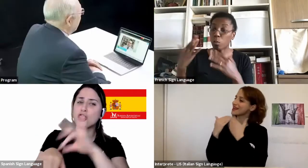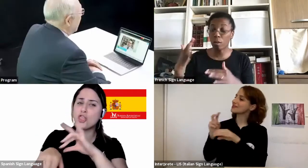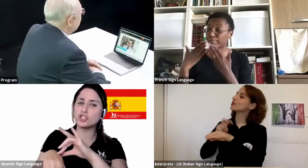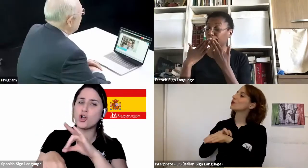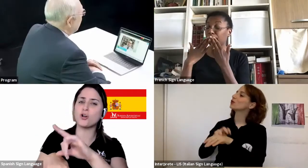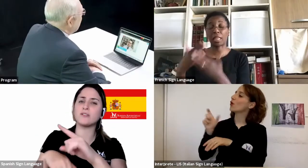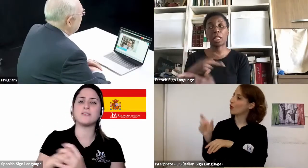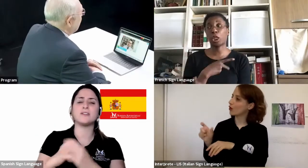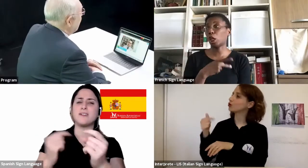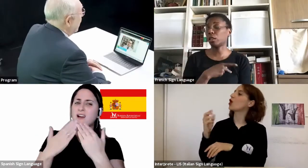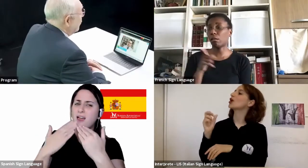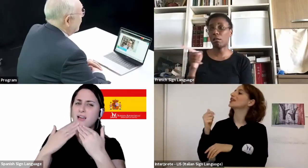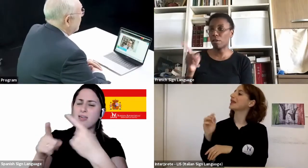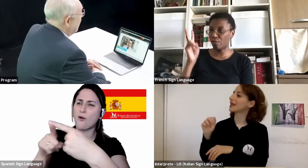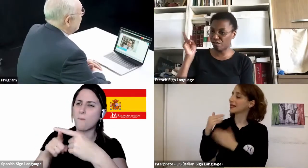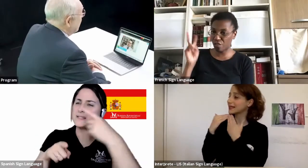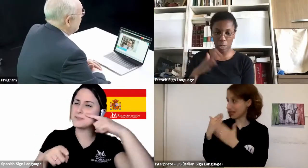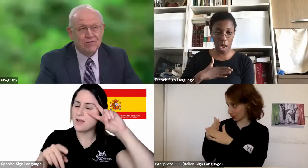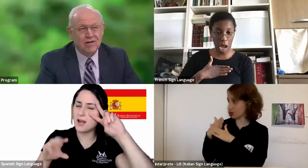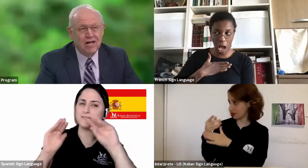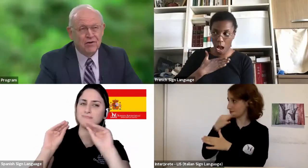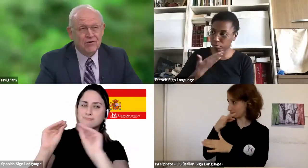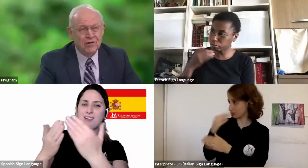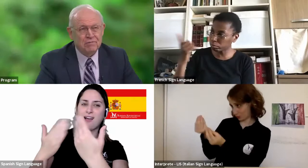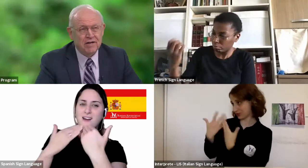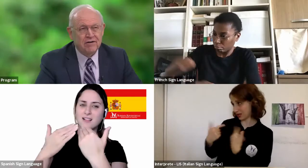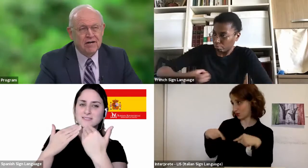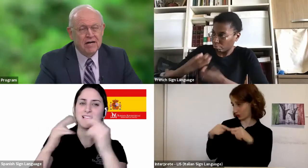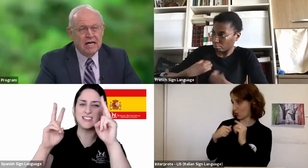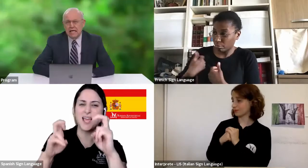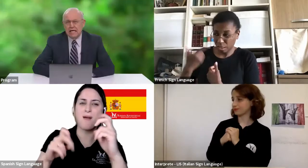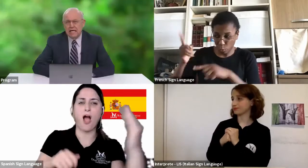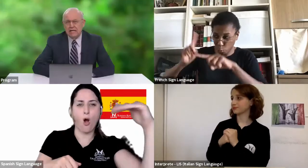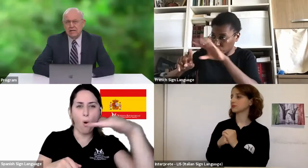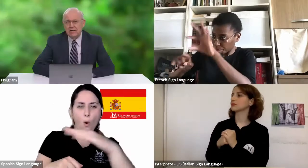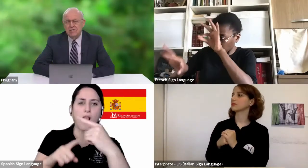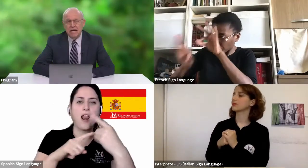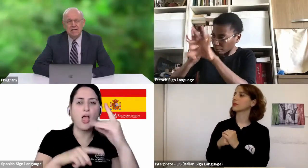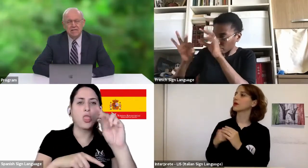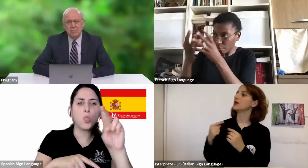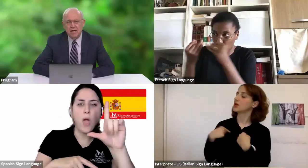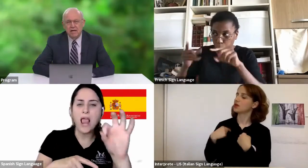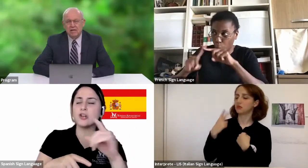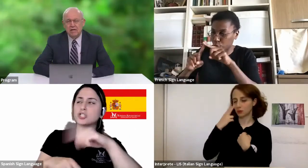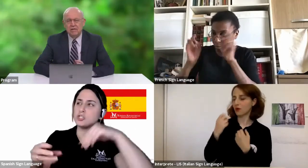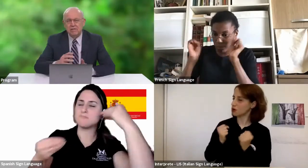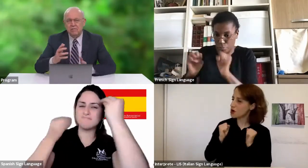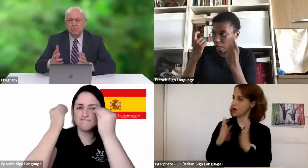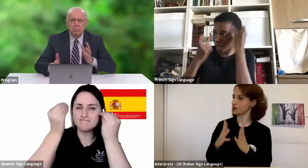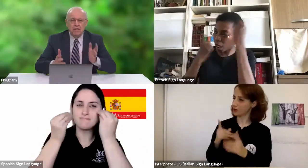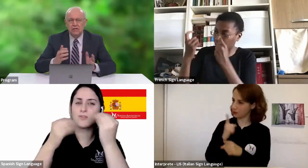And a lot to think about here, a lot of I found a lot of encouragement here, and some anticipated